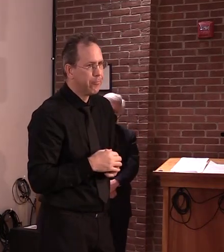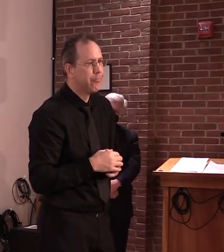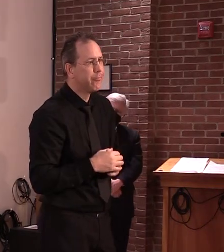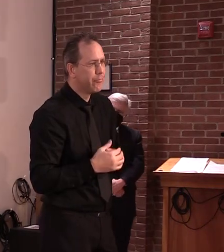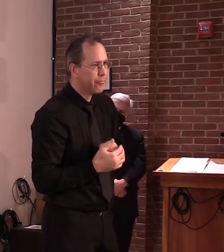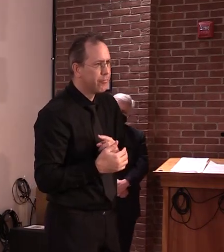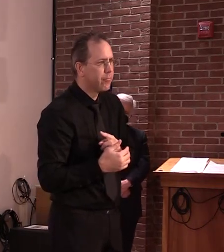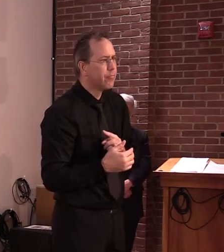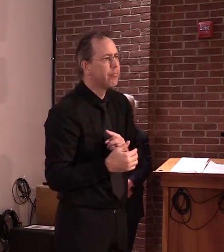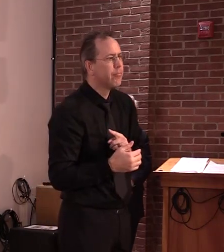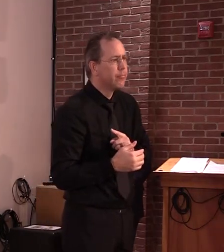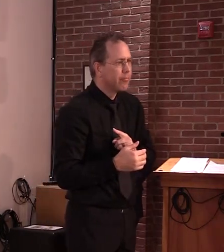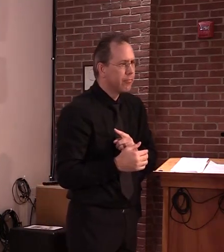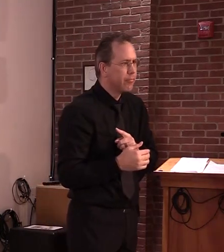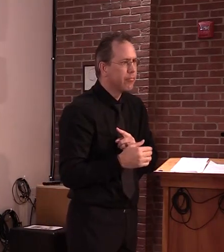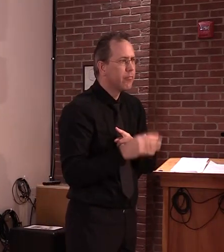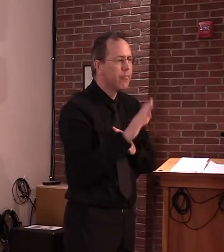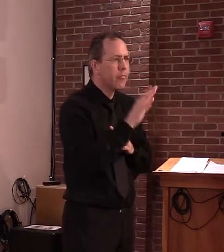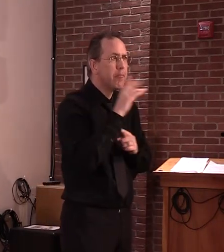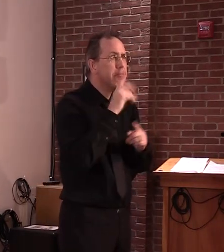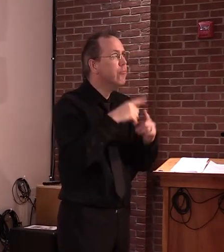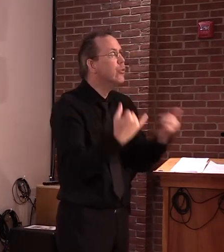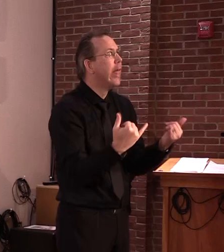It'll be part of the order on Friday.